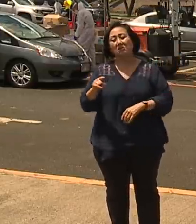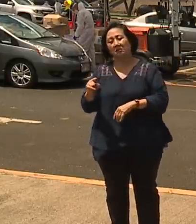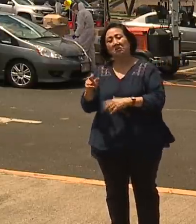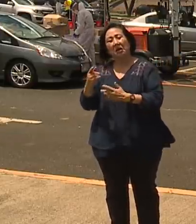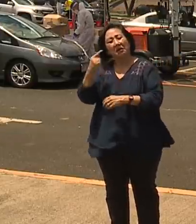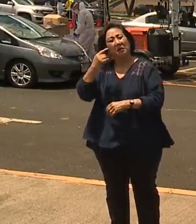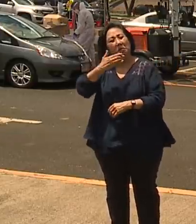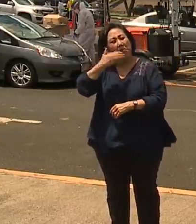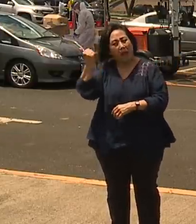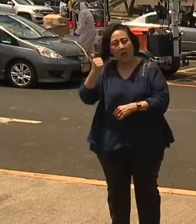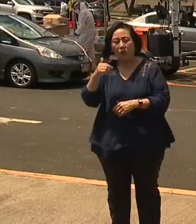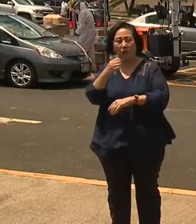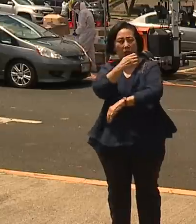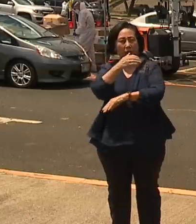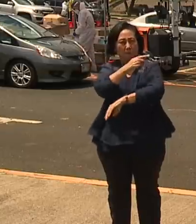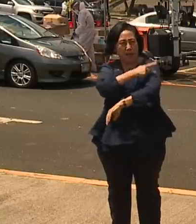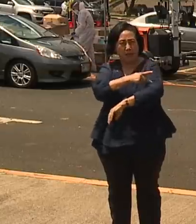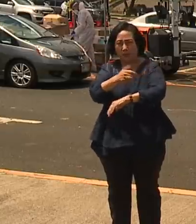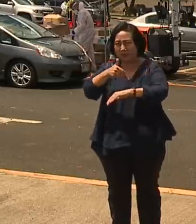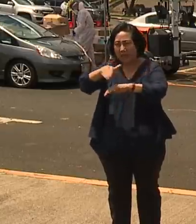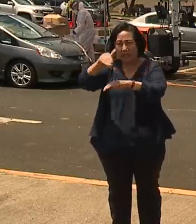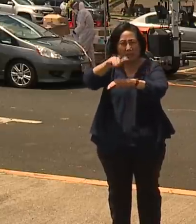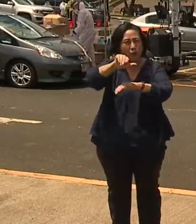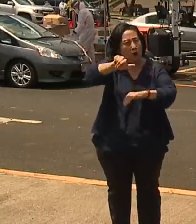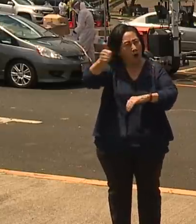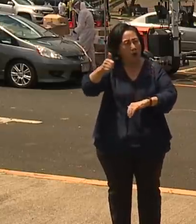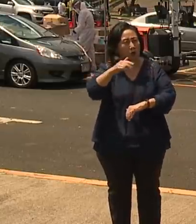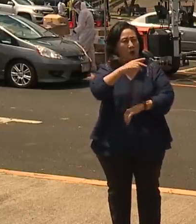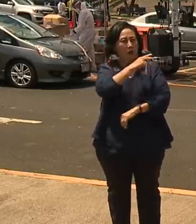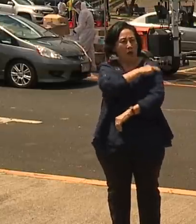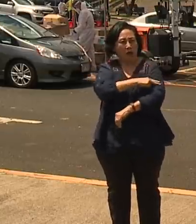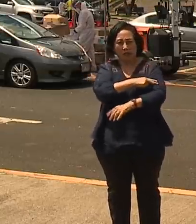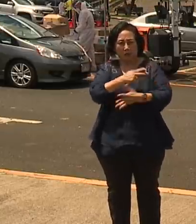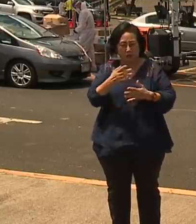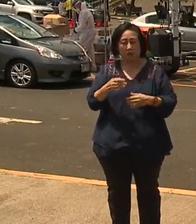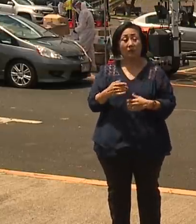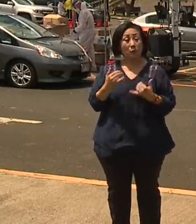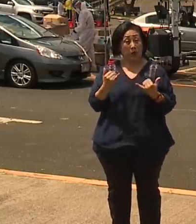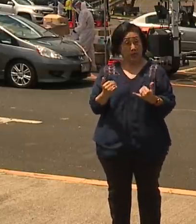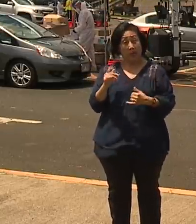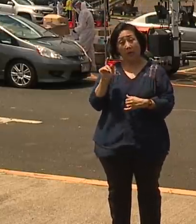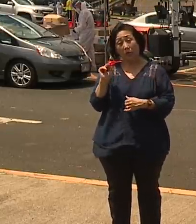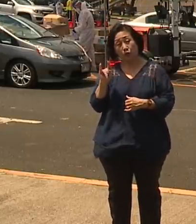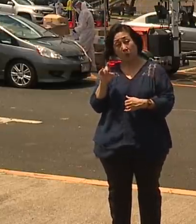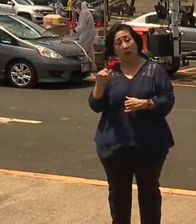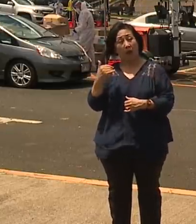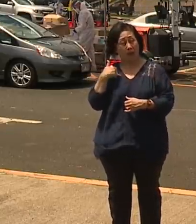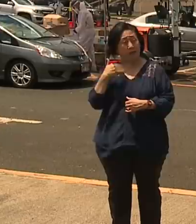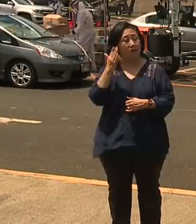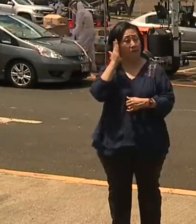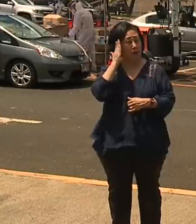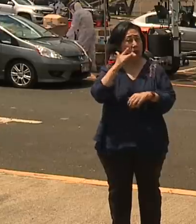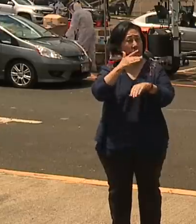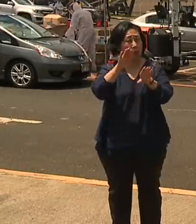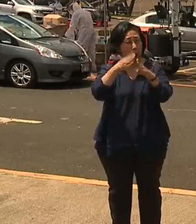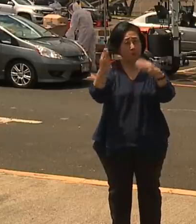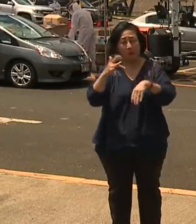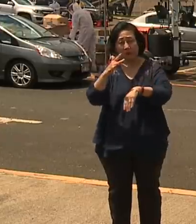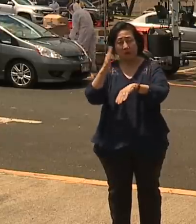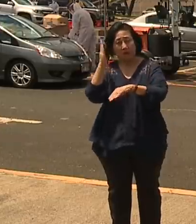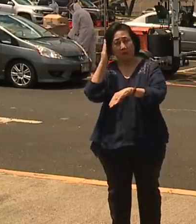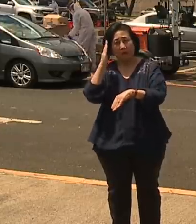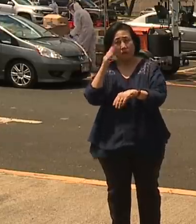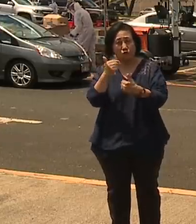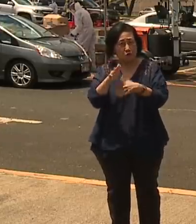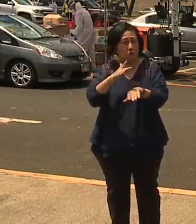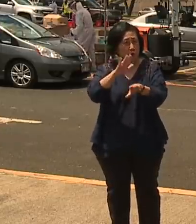better to distribute capacity among the hospitals on this island. So Tripler right now has capacity. Some of the other hospitals have. I